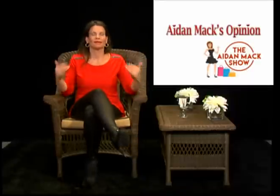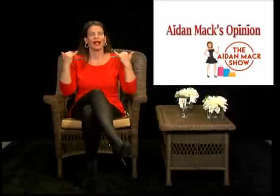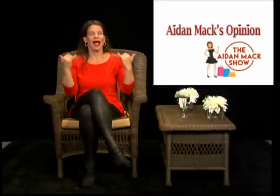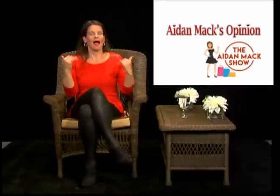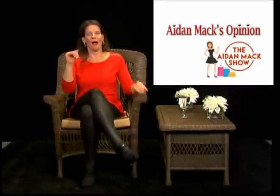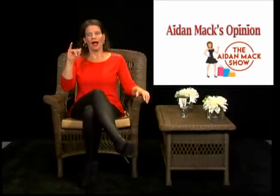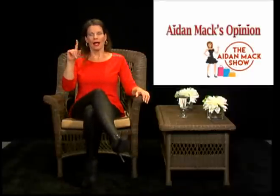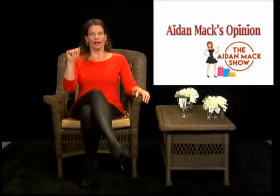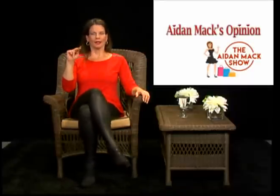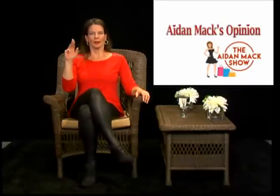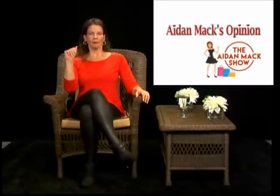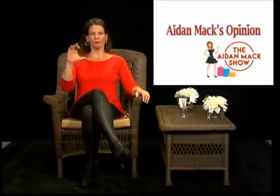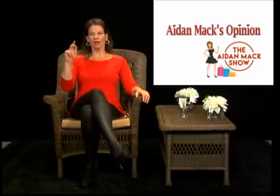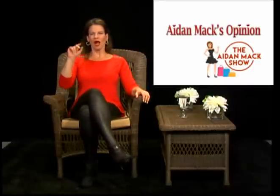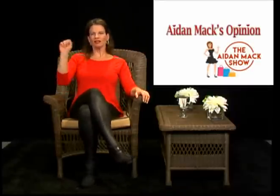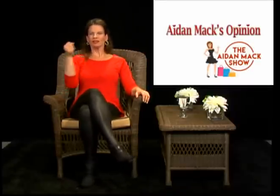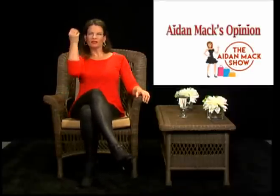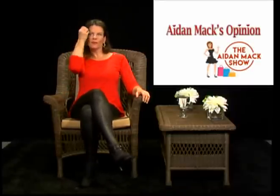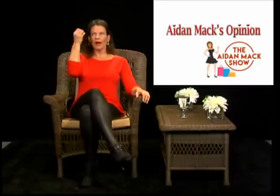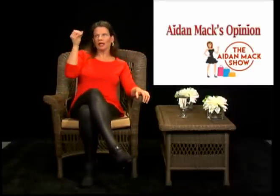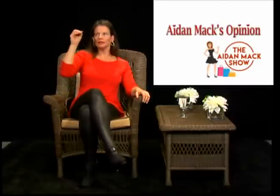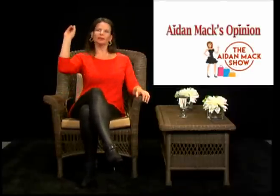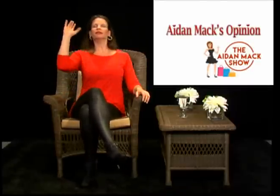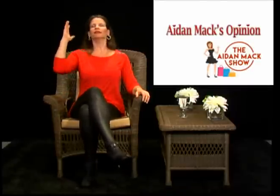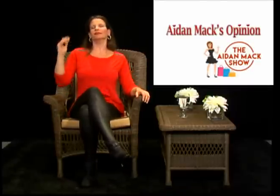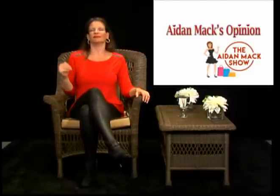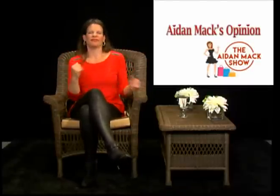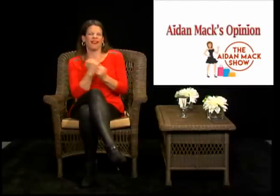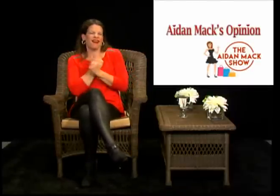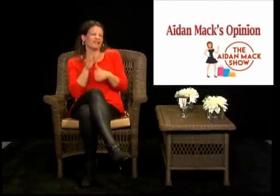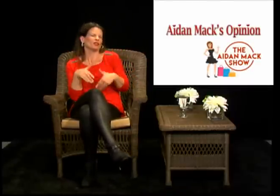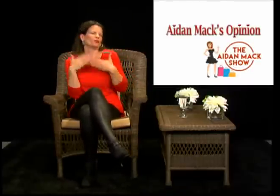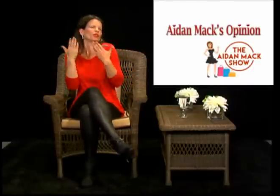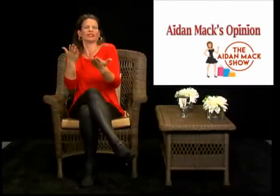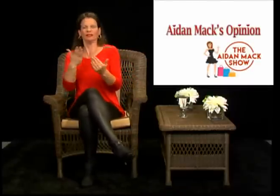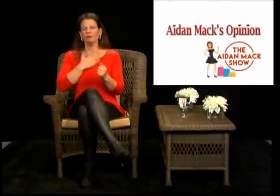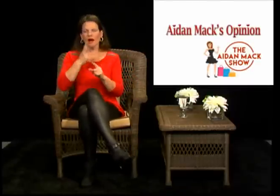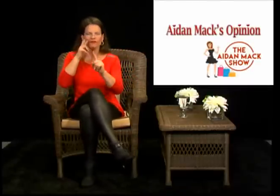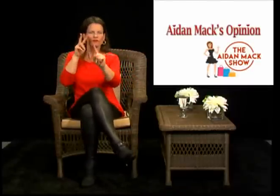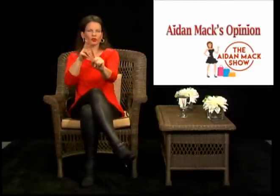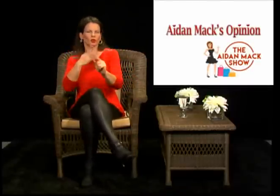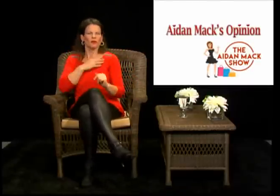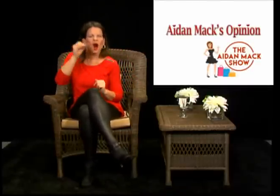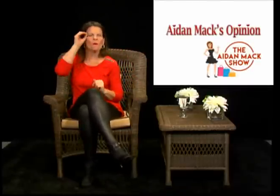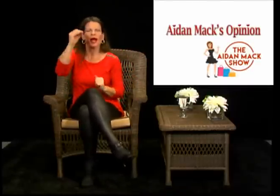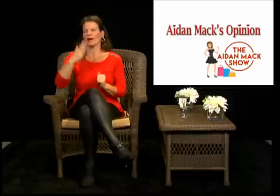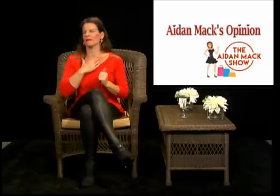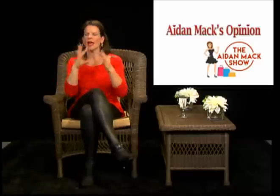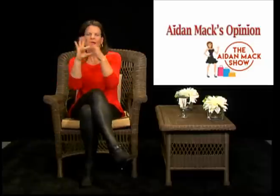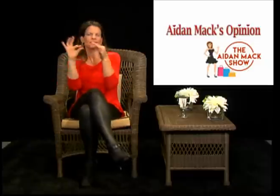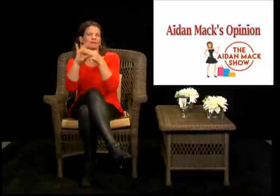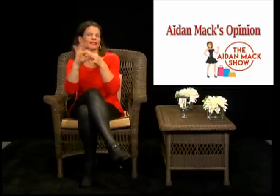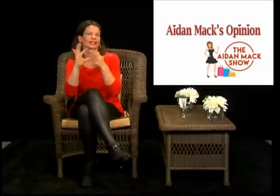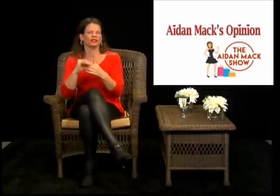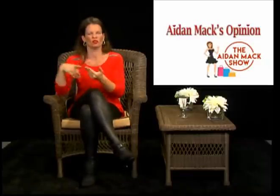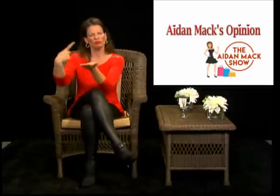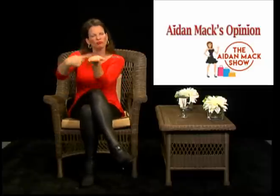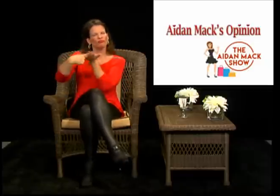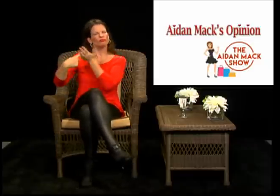Now on to Aidan Mack's opinion. I just love sharing my opinion, putting it out there, getting